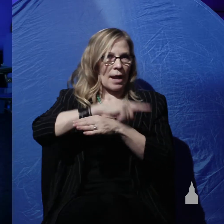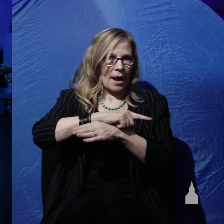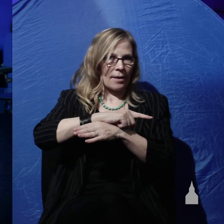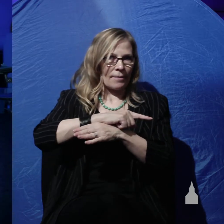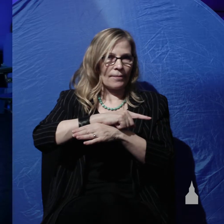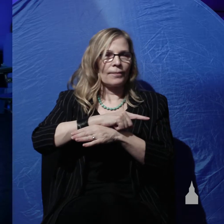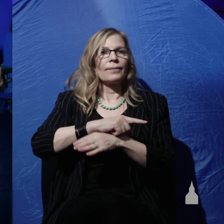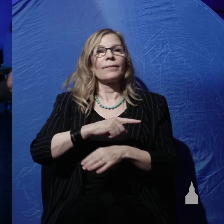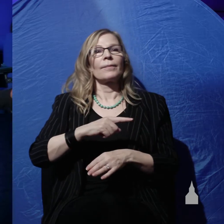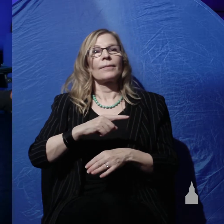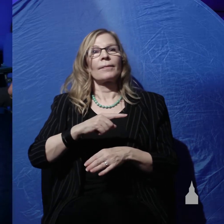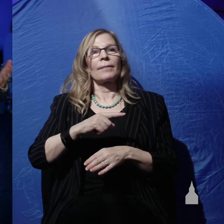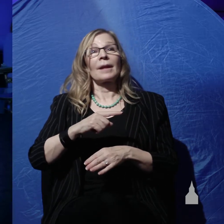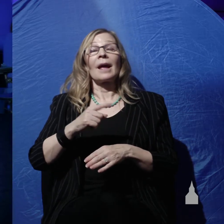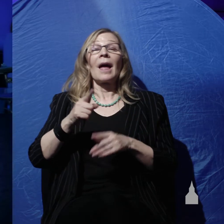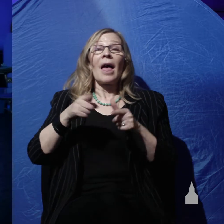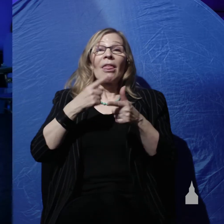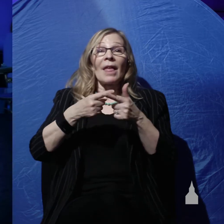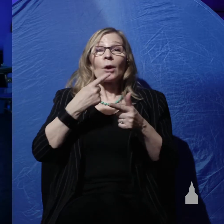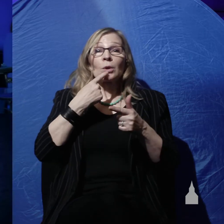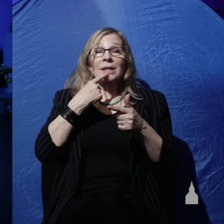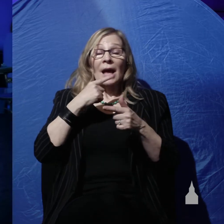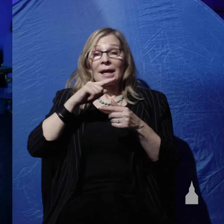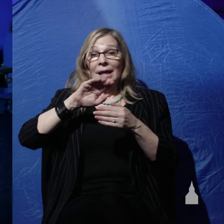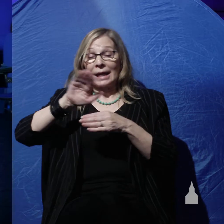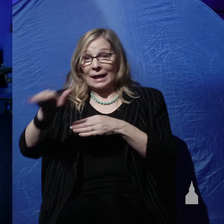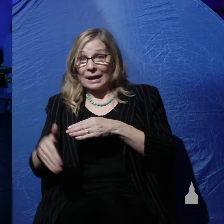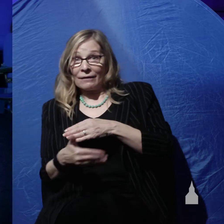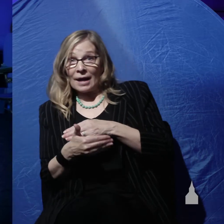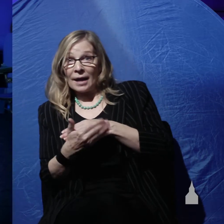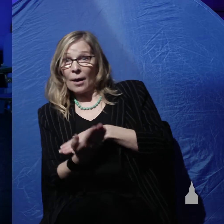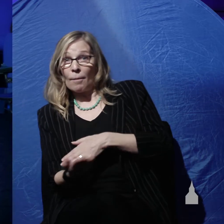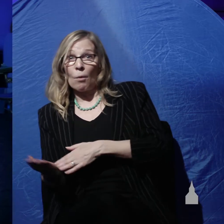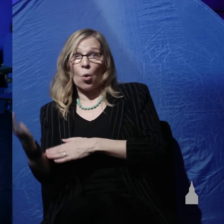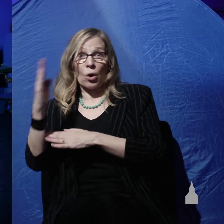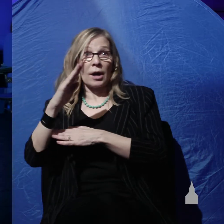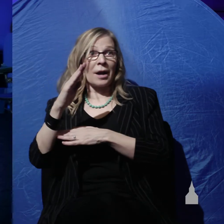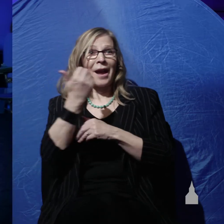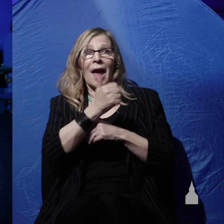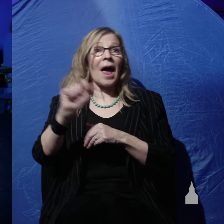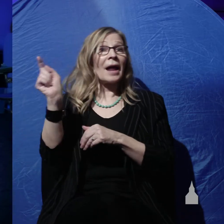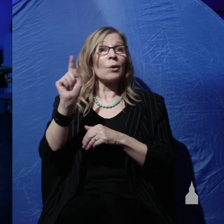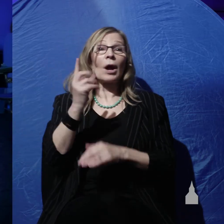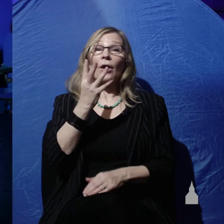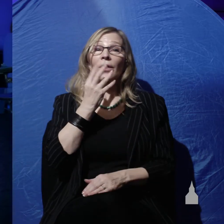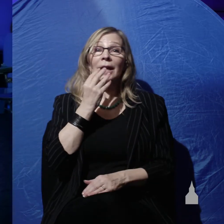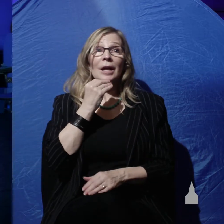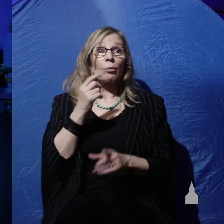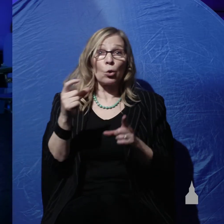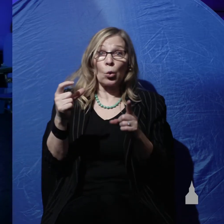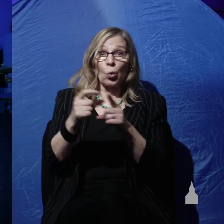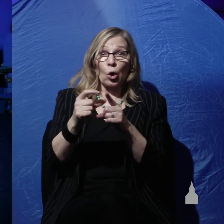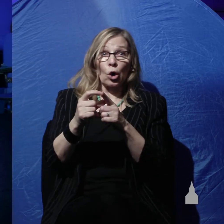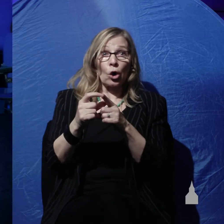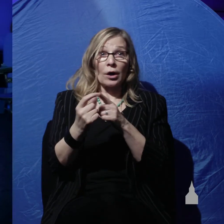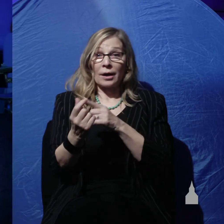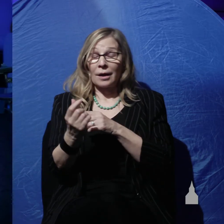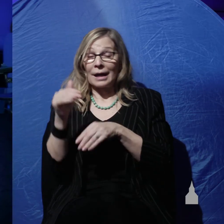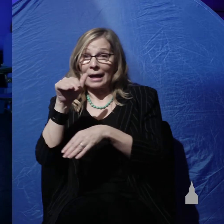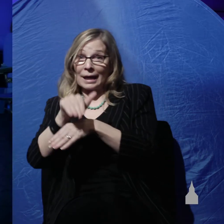phrase, there was evening and there was morning. Everywhere in the Old Testament, where the Hebrew words for evening and morning are used, whether